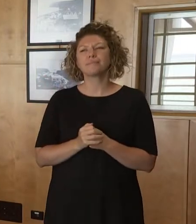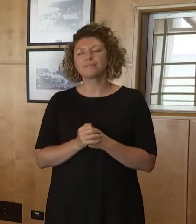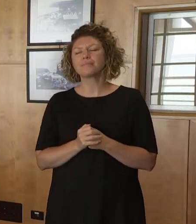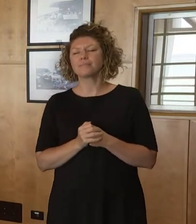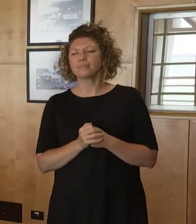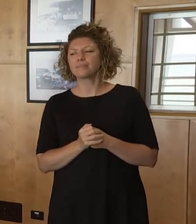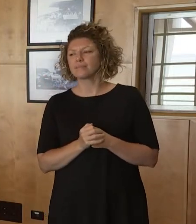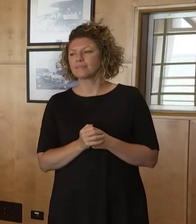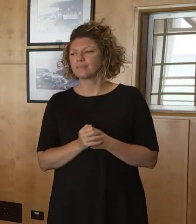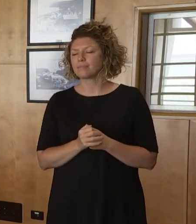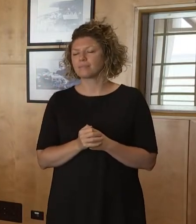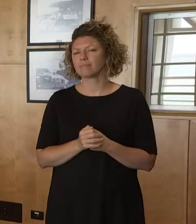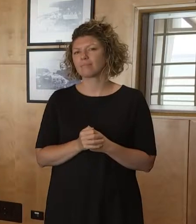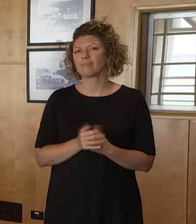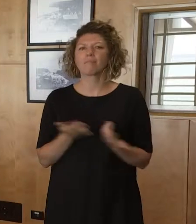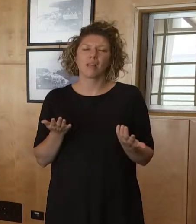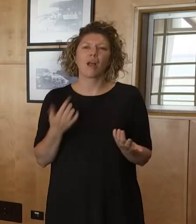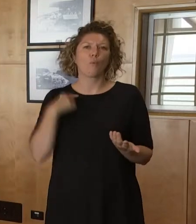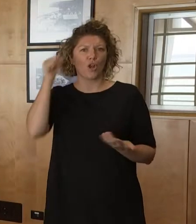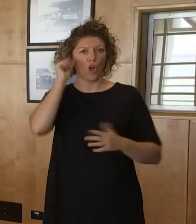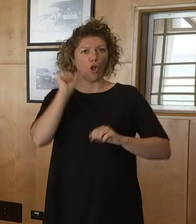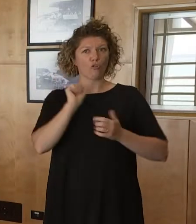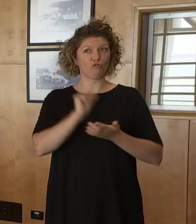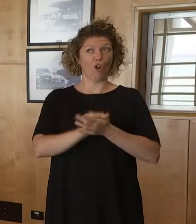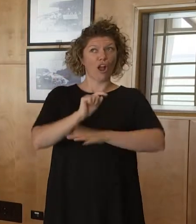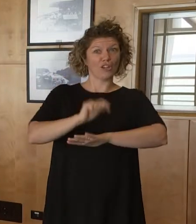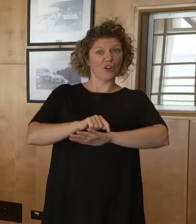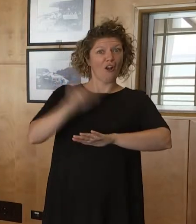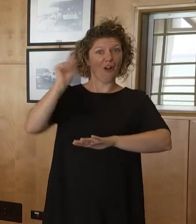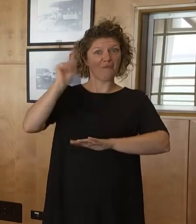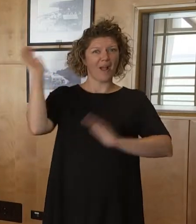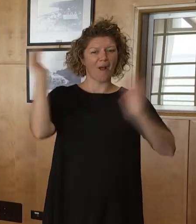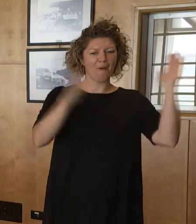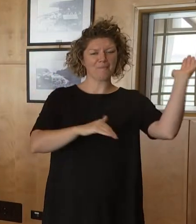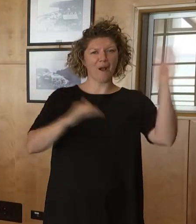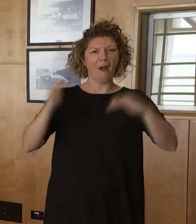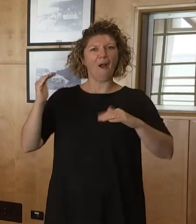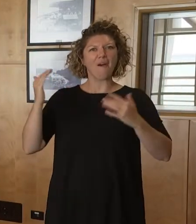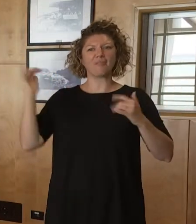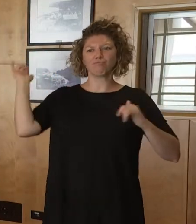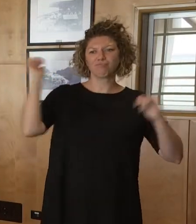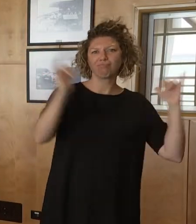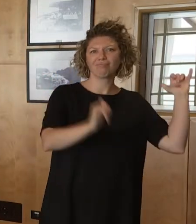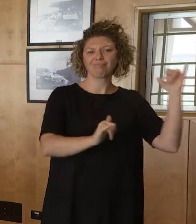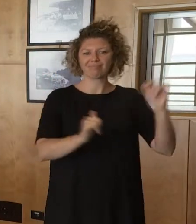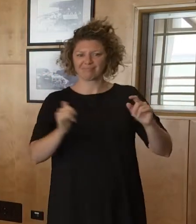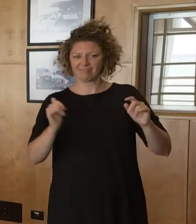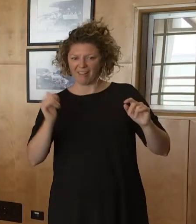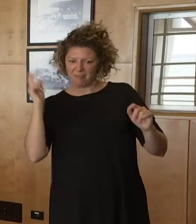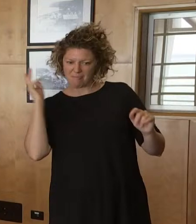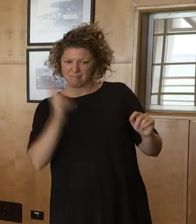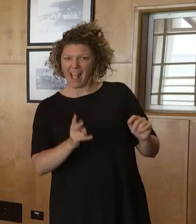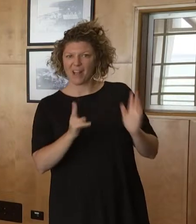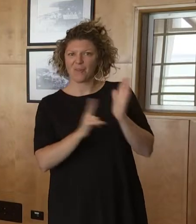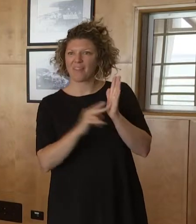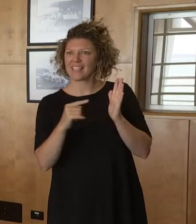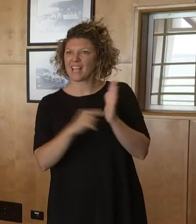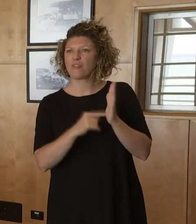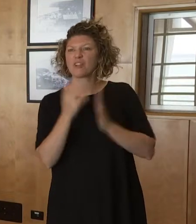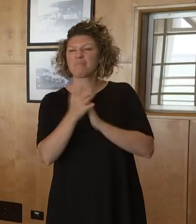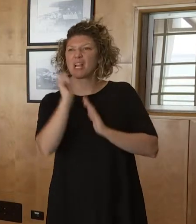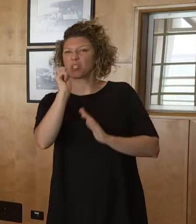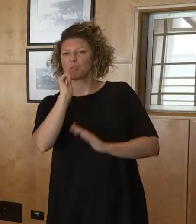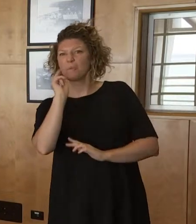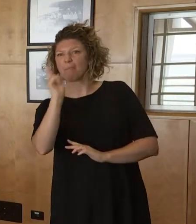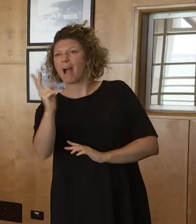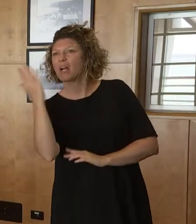do think is related to people returning back to the Northern Territory in the lead up to school going back. And we